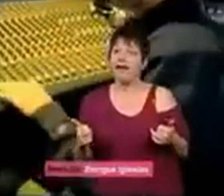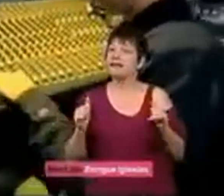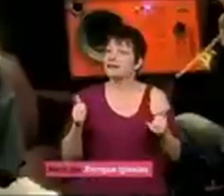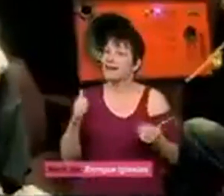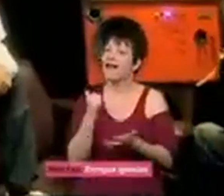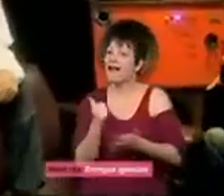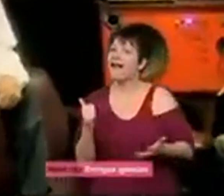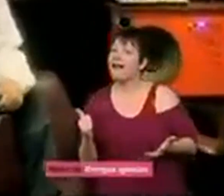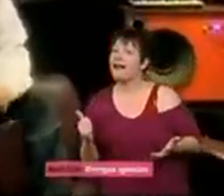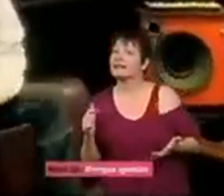tony ah sick